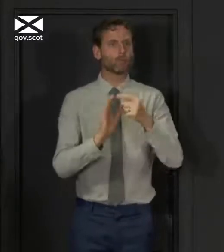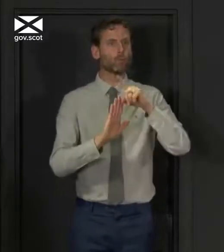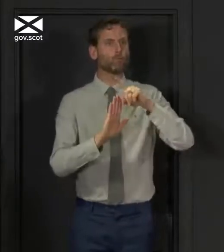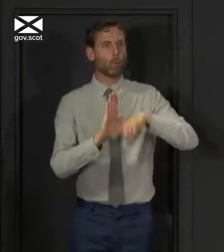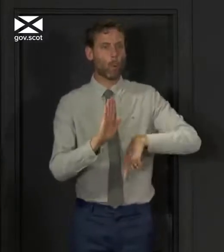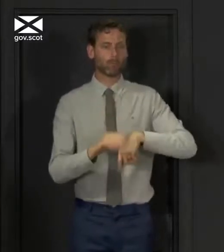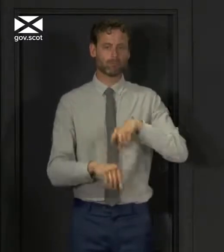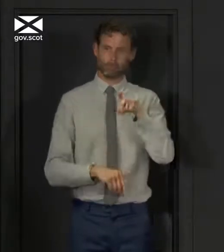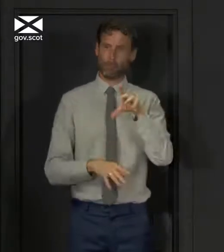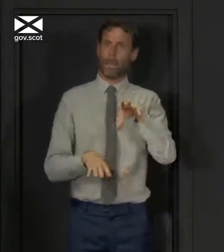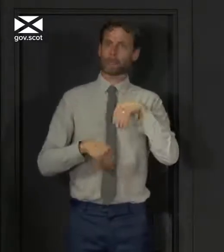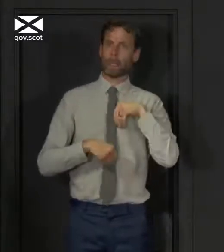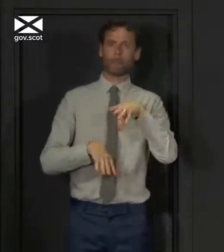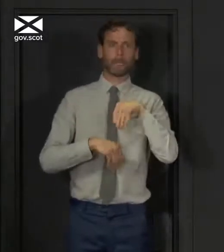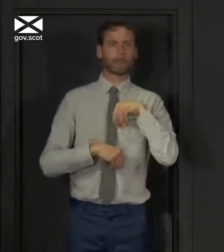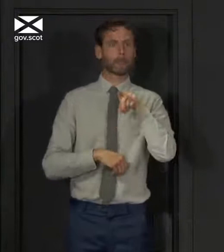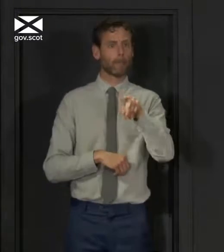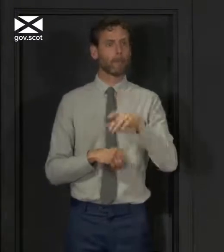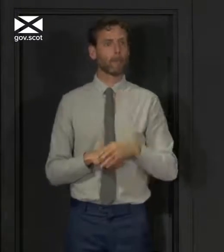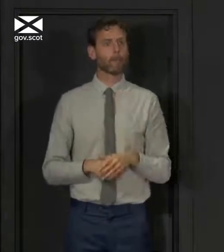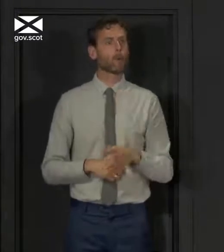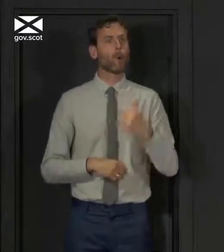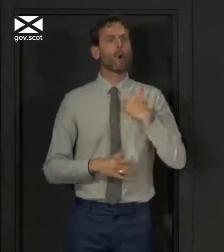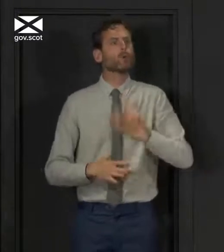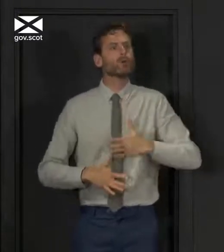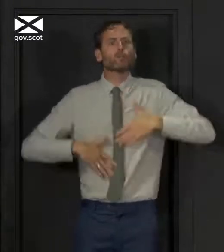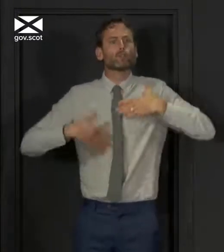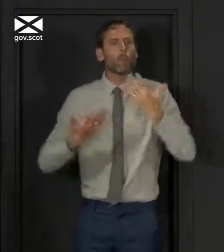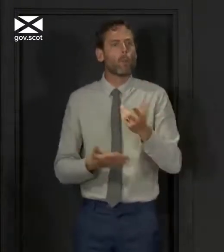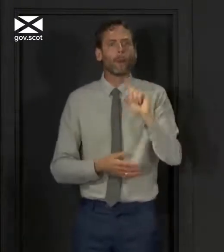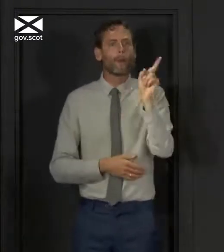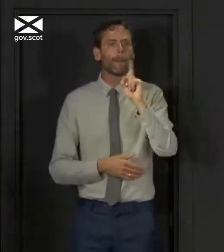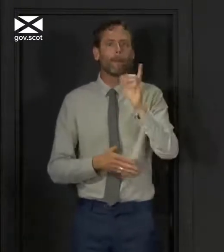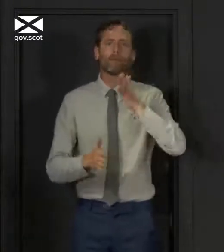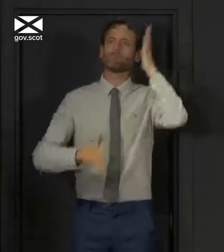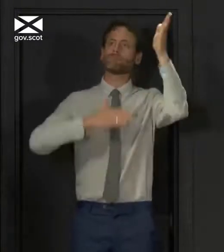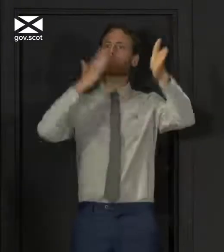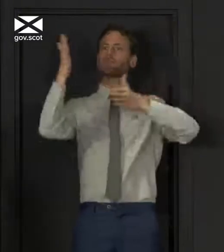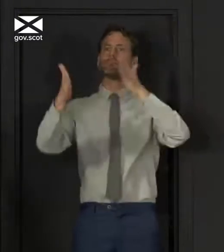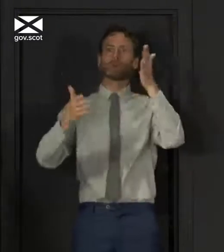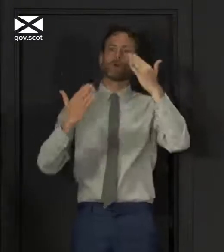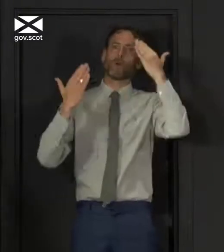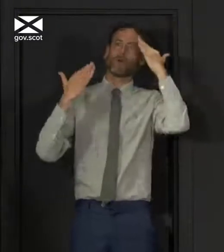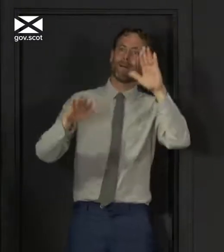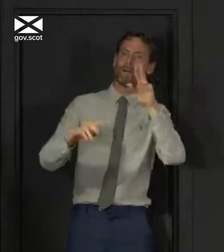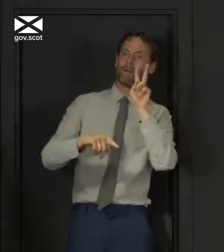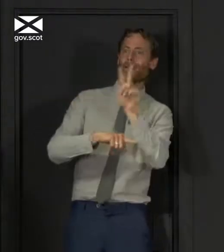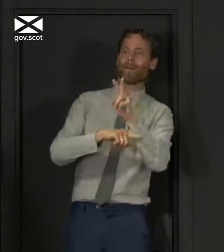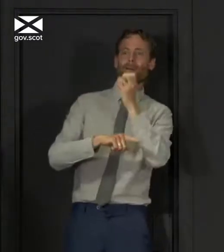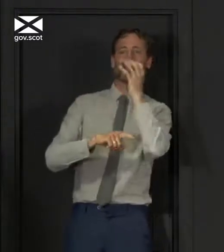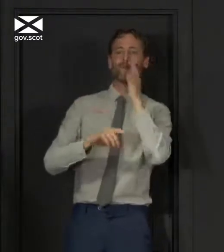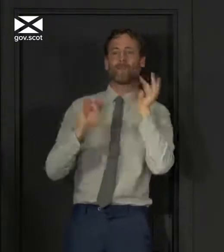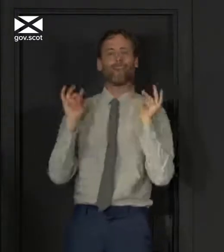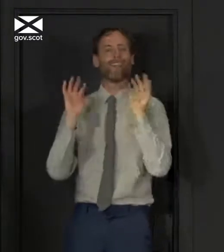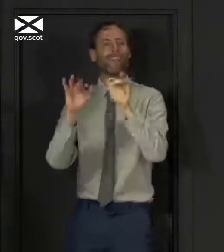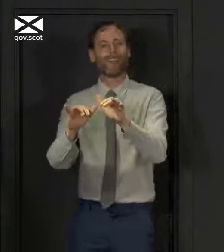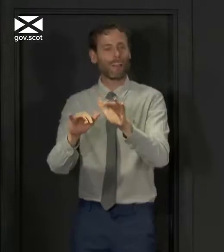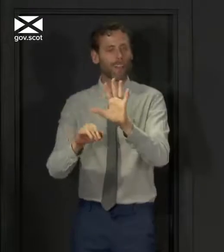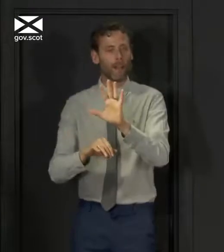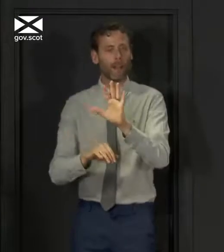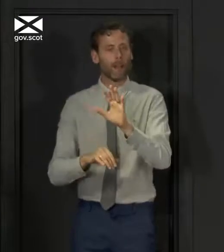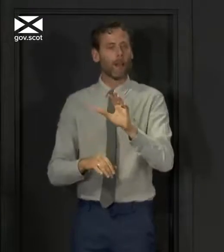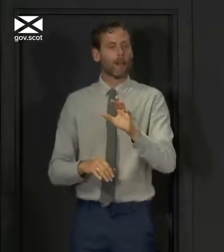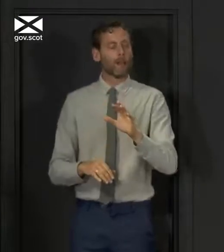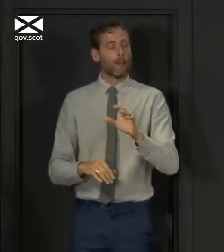the guidance that we are giving. So let me repeat that. We do not want people flocking to beauty spots and tourist hotspots, however tempting it may